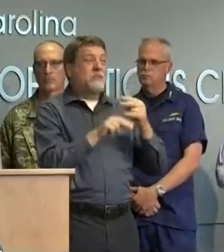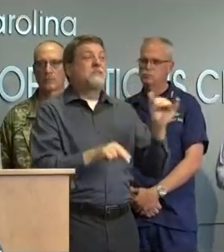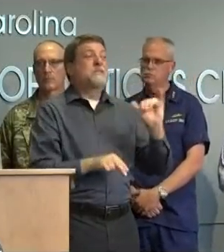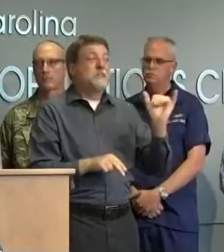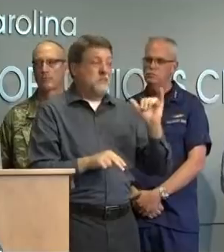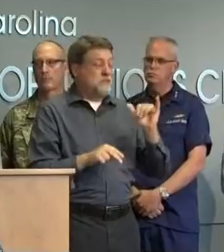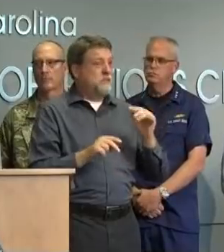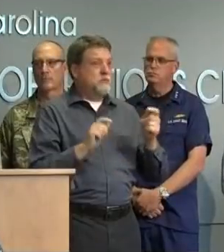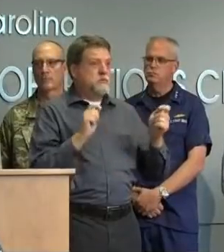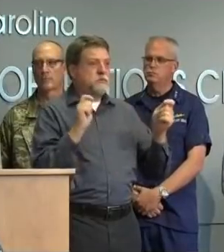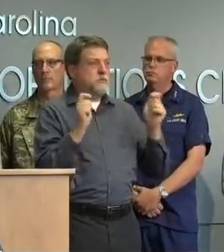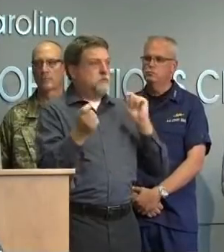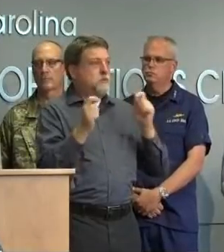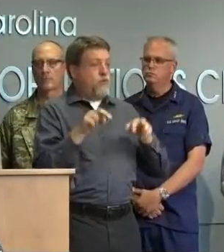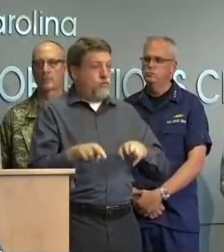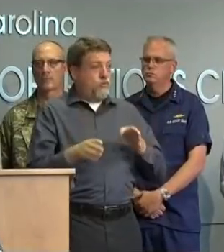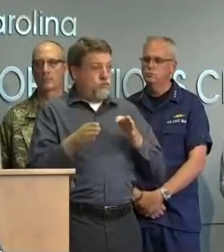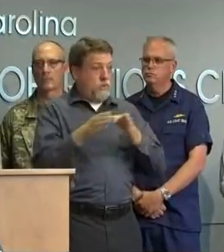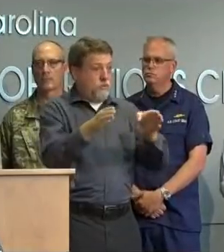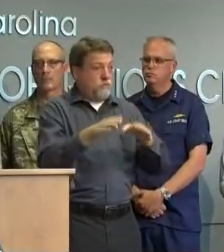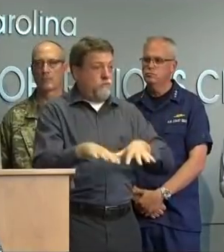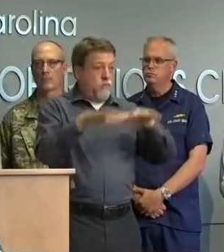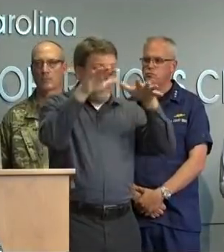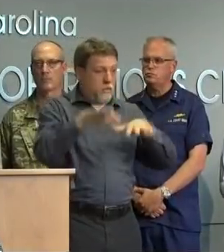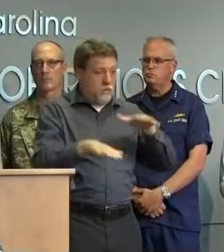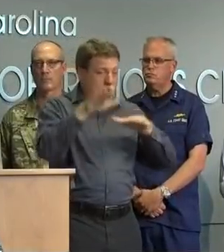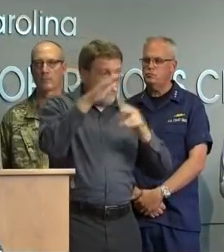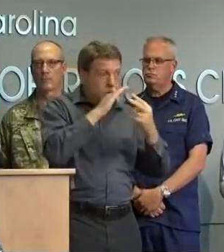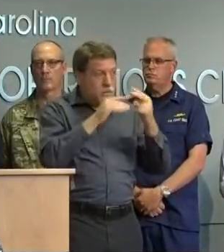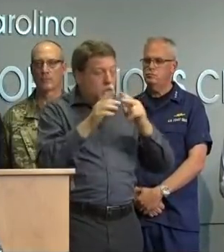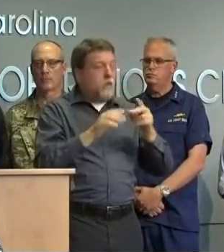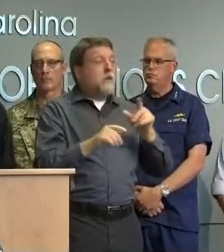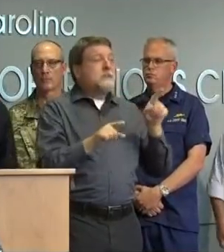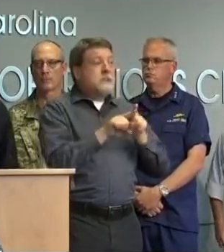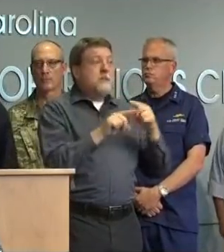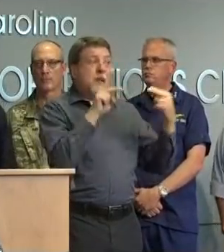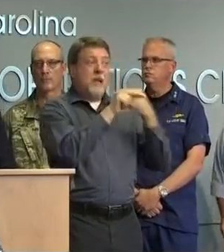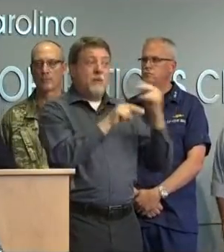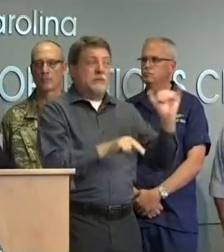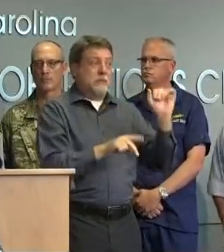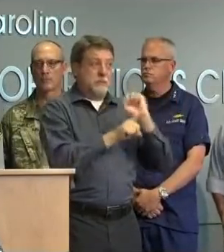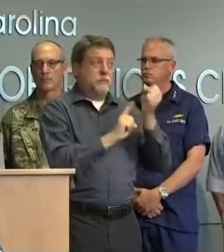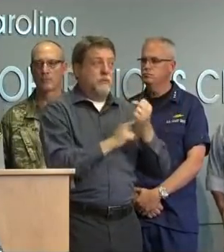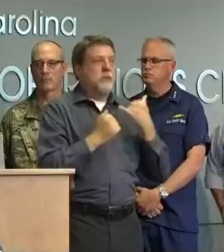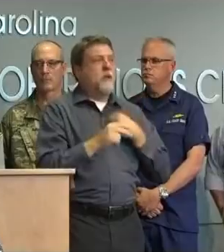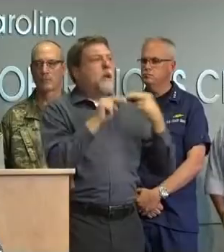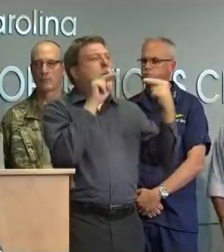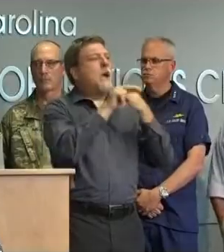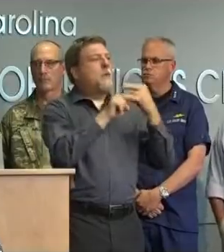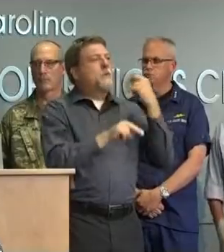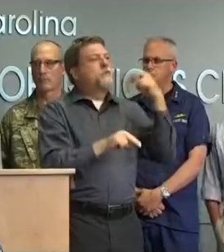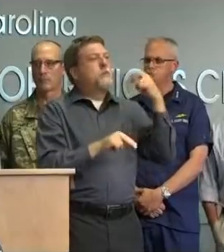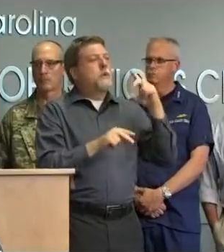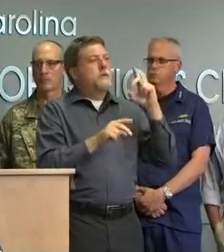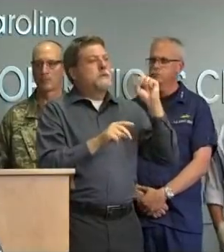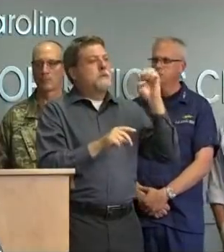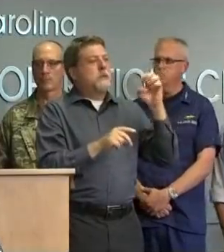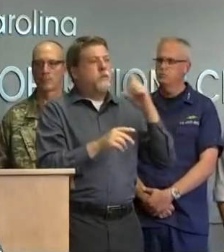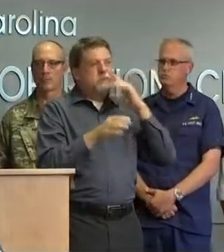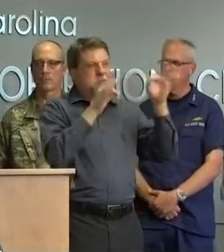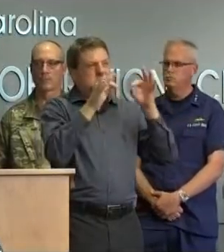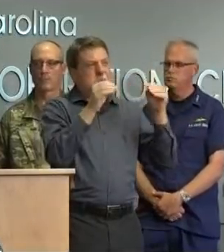our secretary of transportation jim trogdon is going to give us the latest update thank you governor